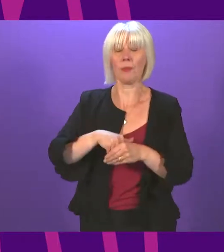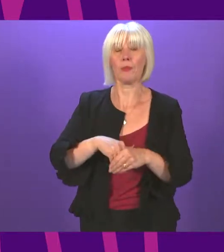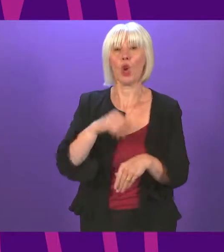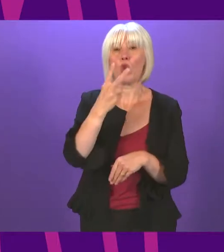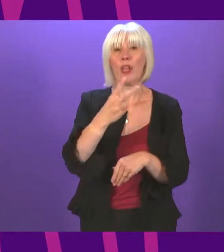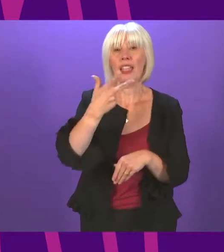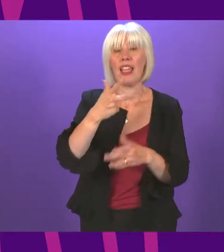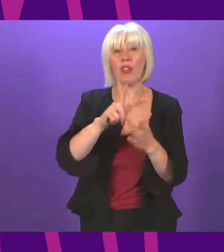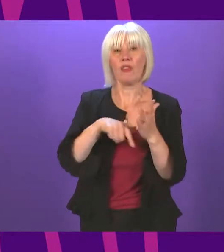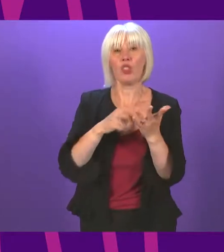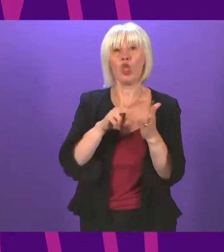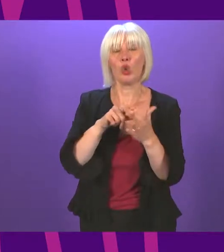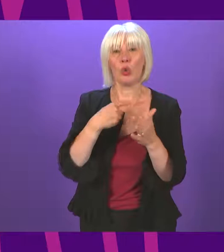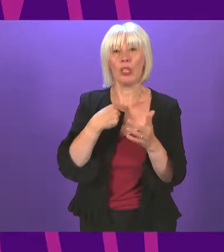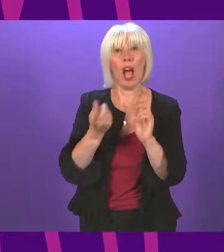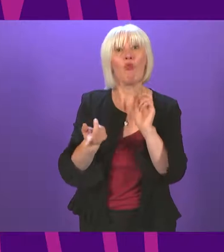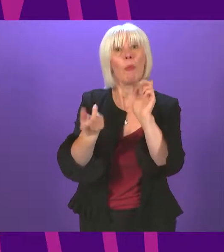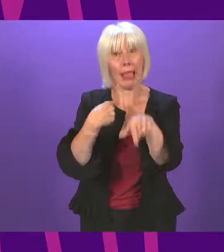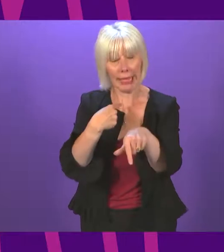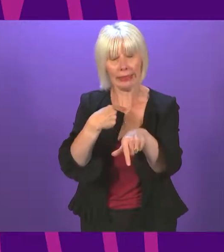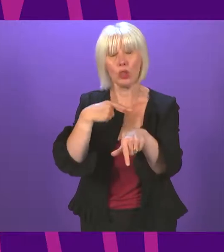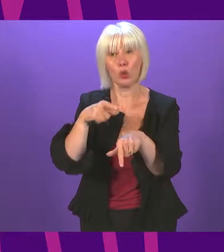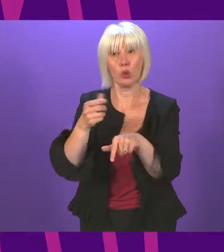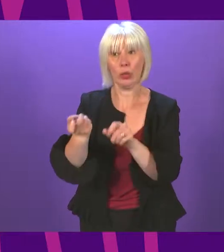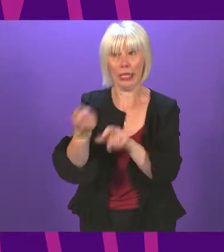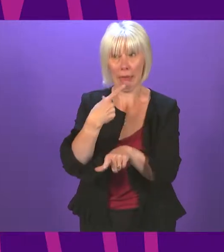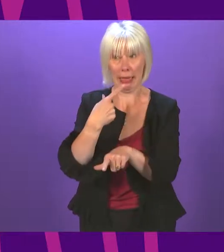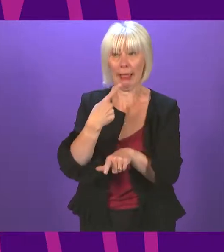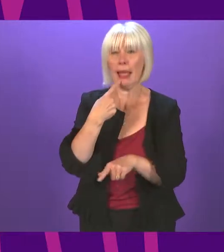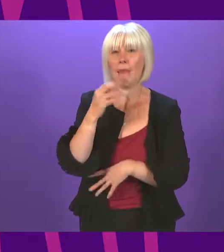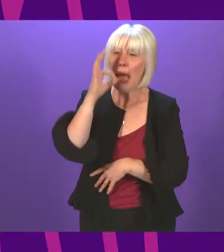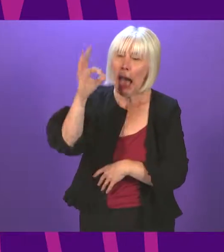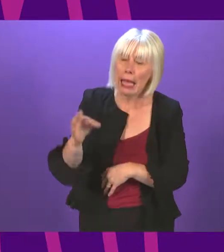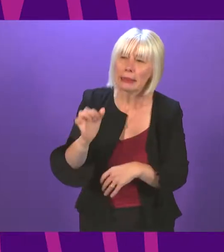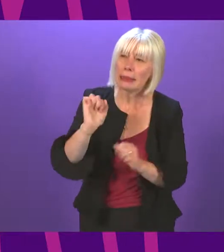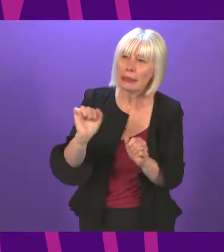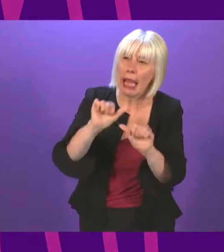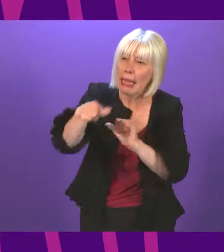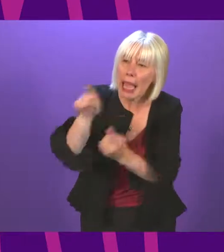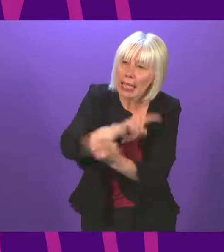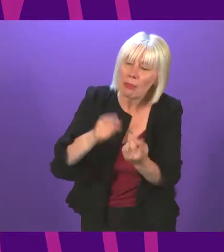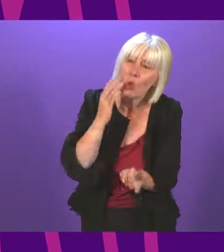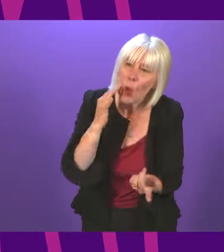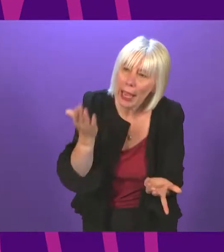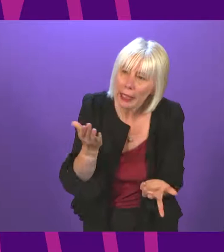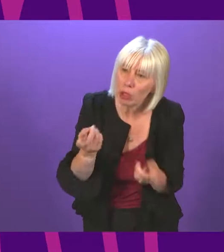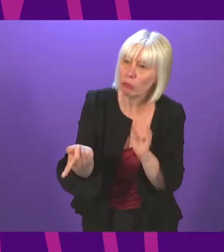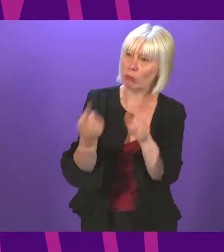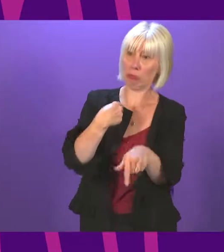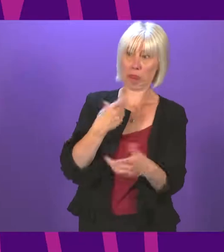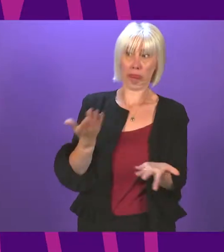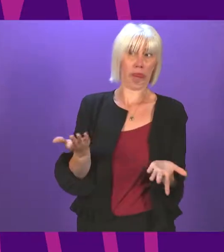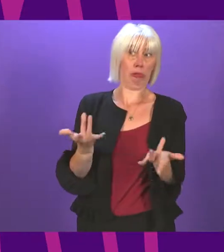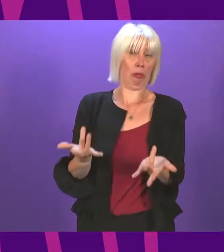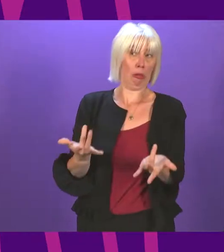to your private officer's email of the same date, asking when the next meeting of the group would be held, and I never had a response.